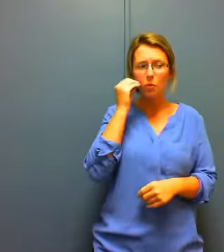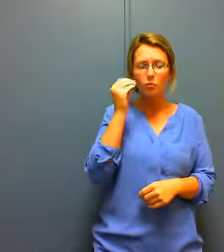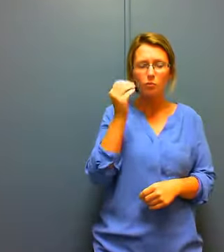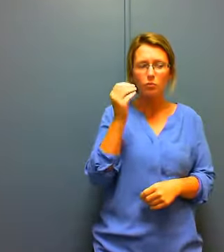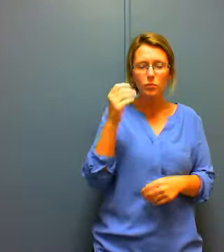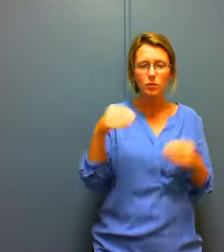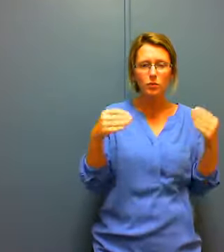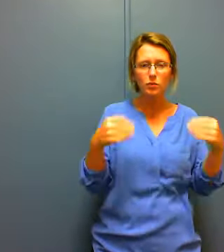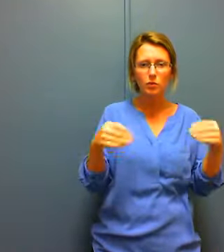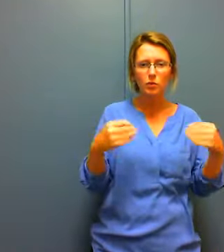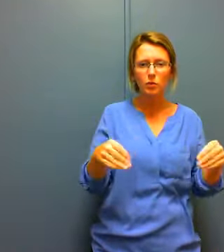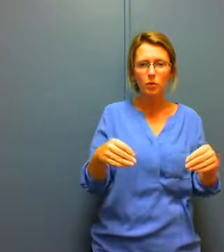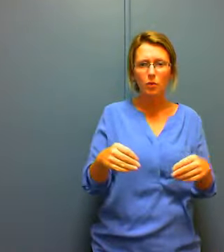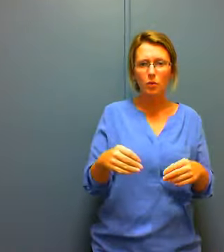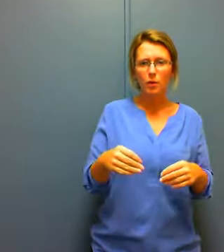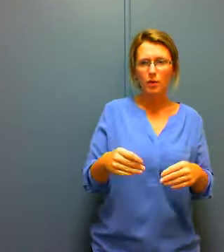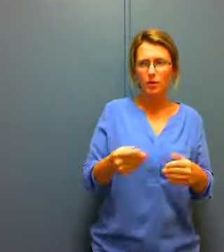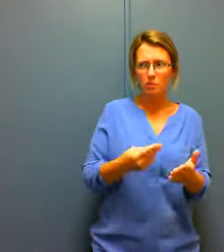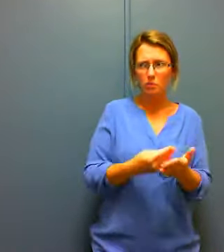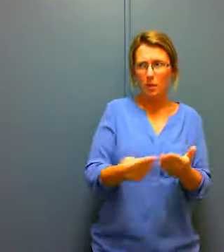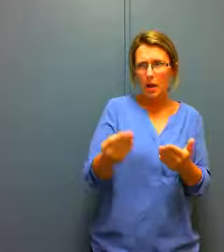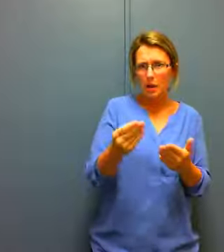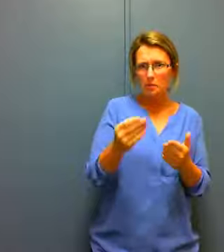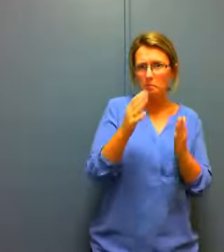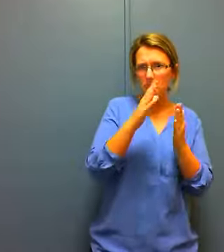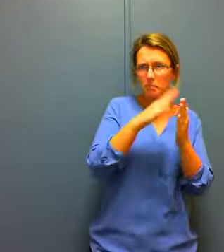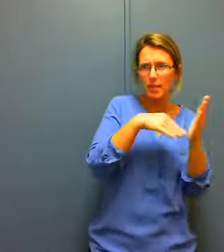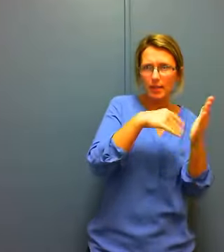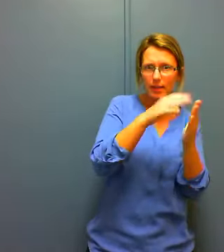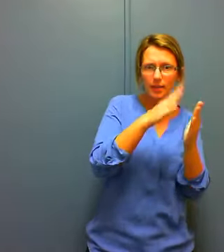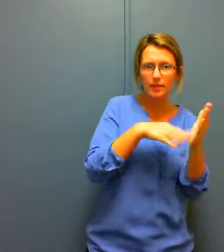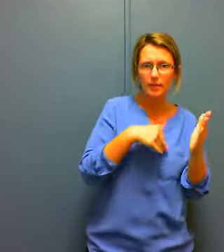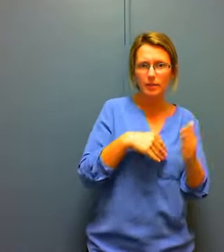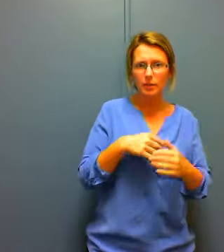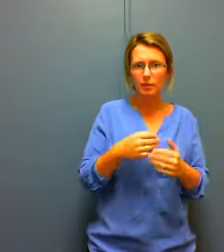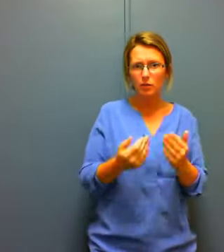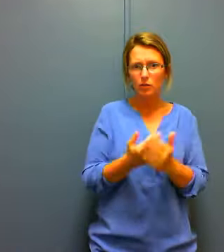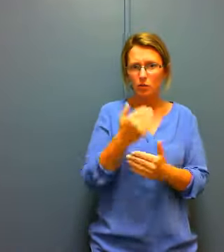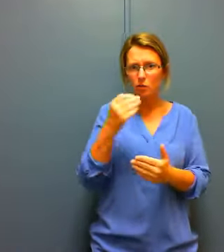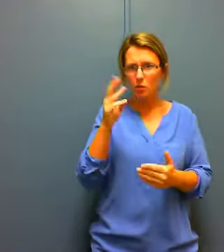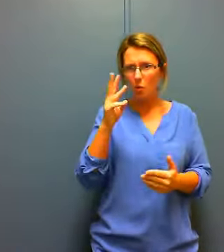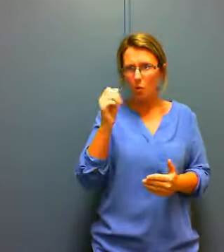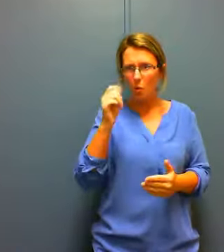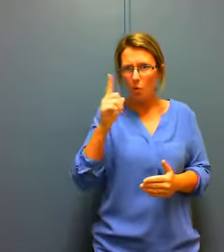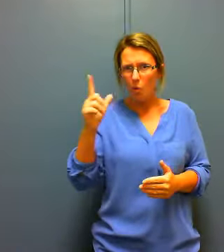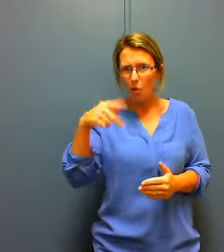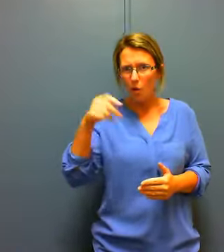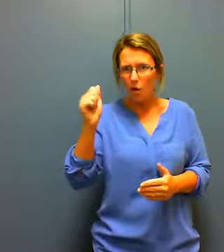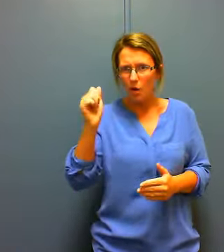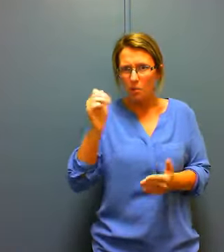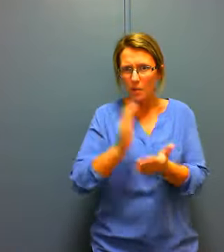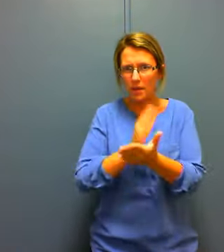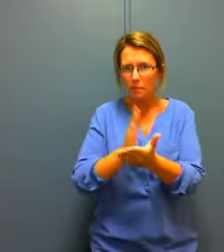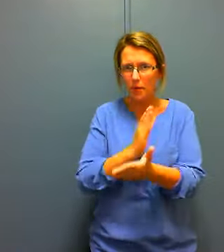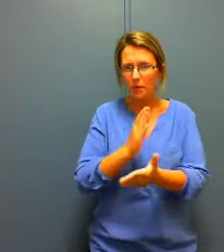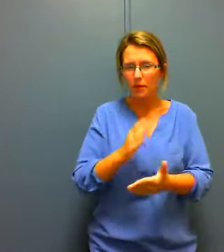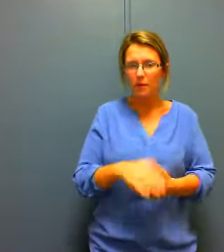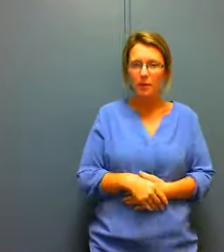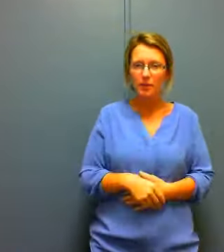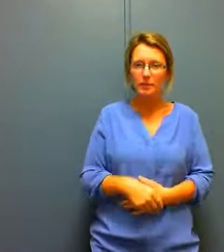care of wallpaper or like some people even fix their toilets themselves yeah what else do you do like anything it depends on the